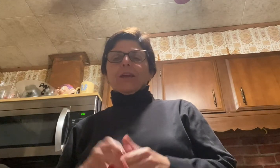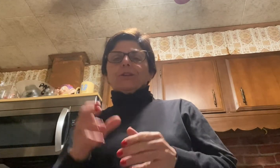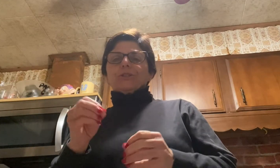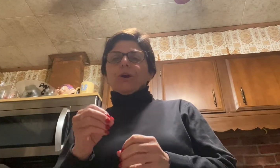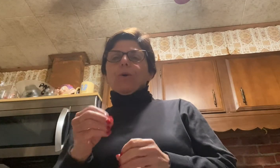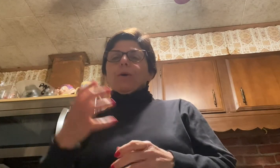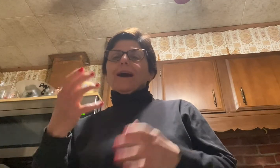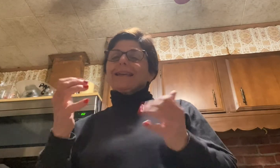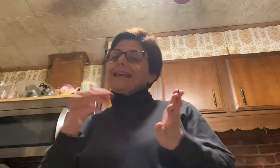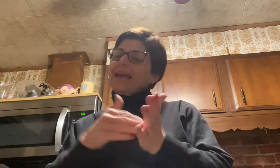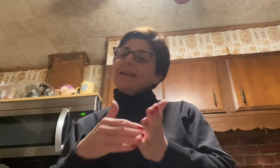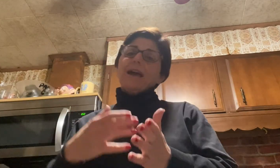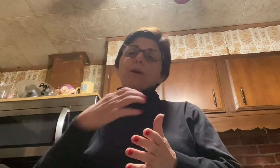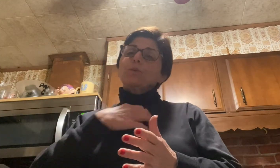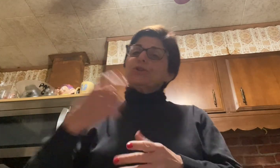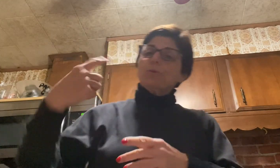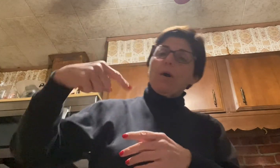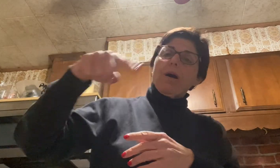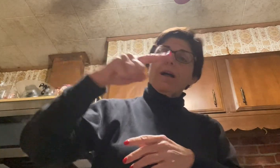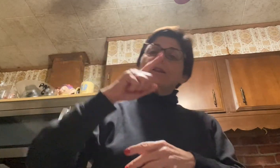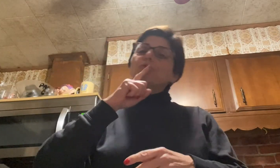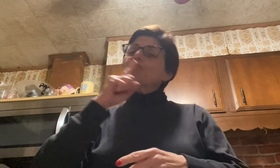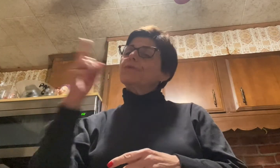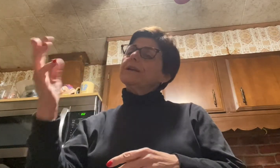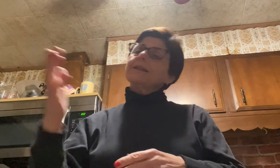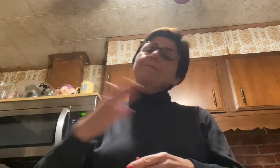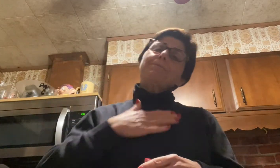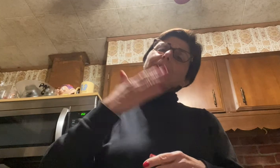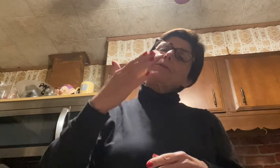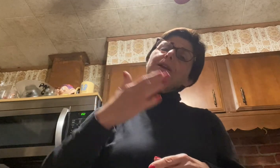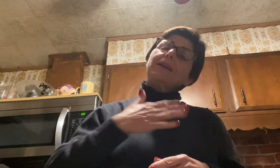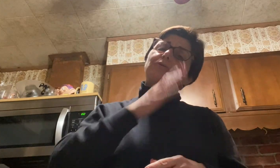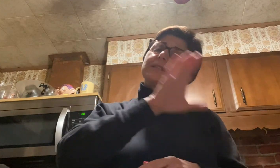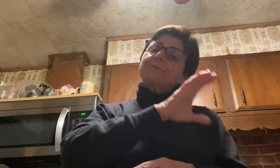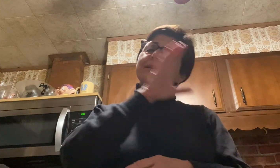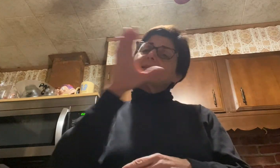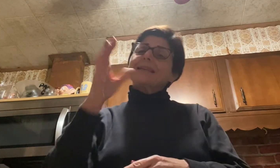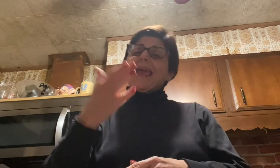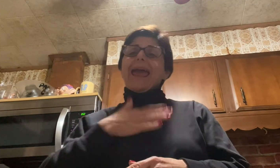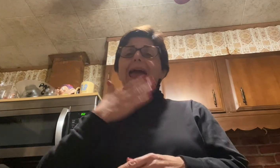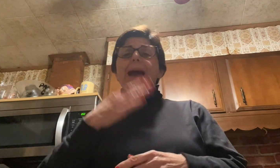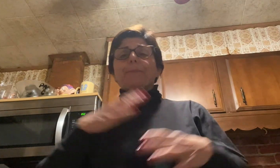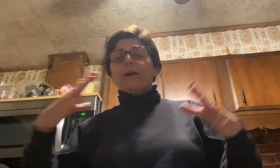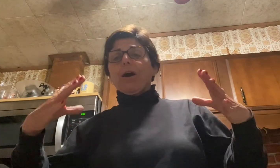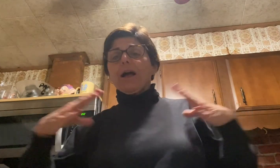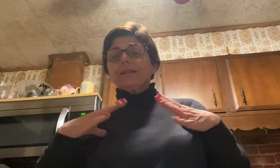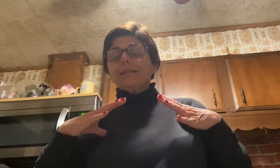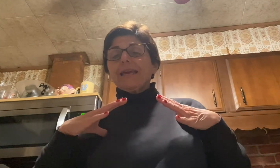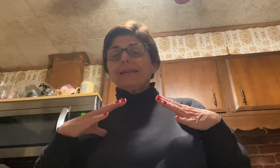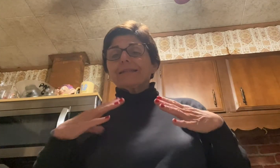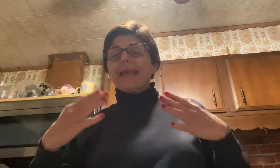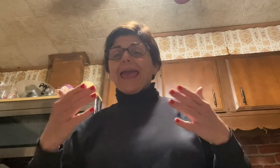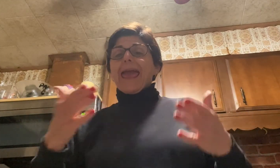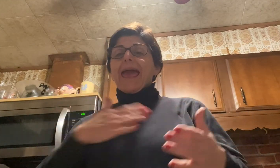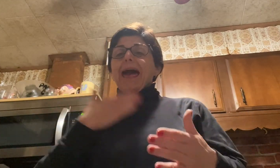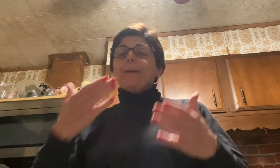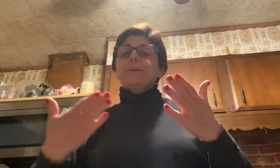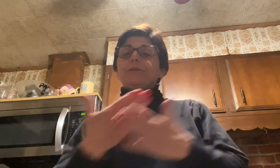So again, I wish you all a really Merry Christmas, Happy Holidays, Happy New